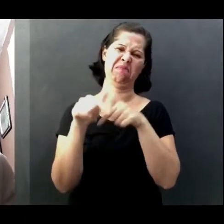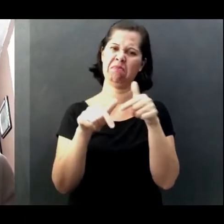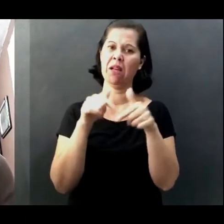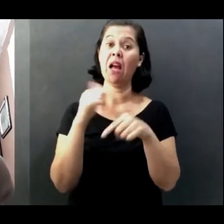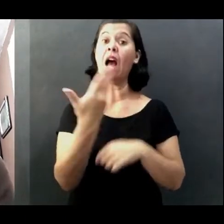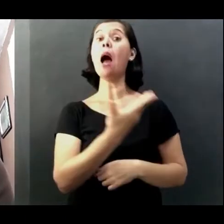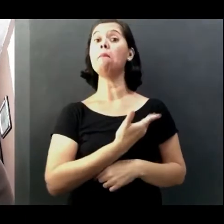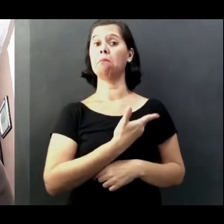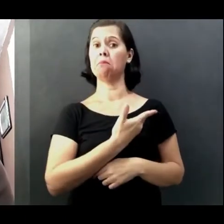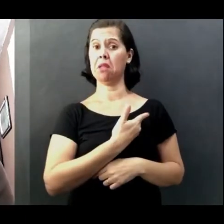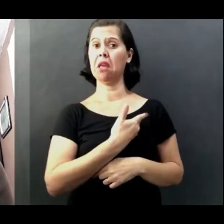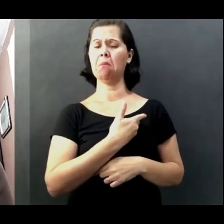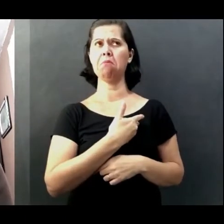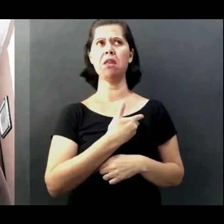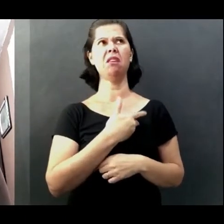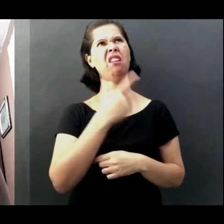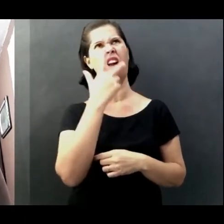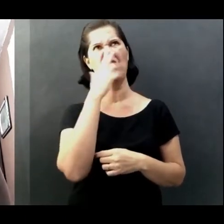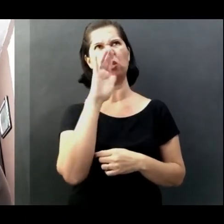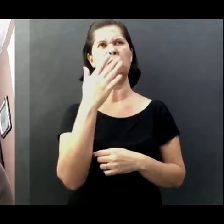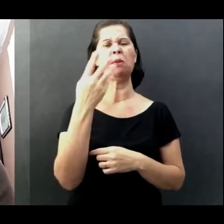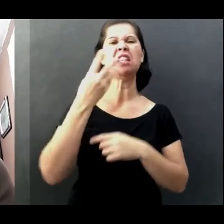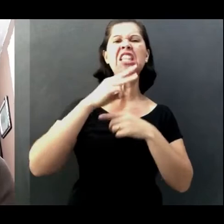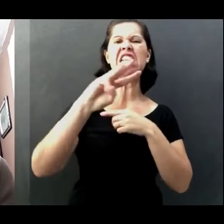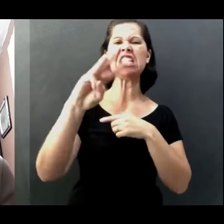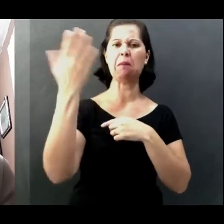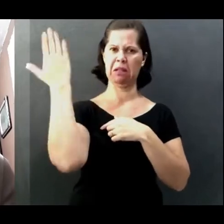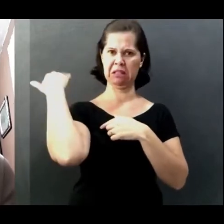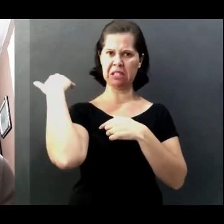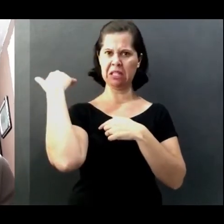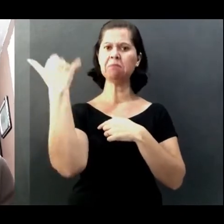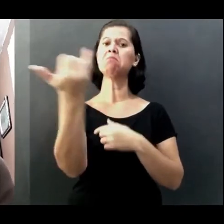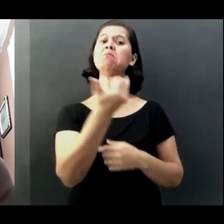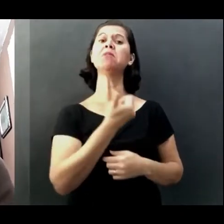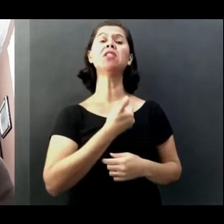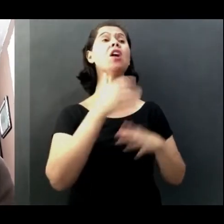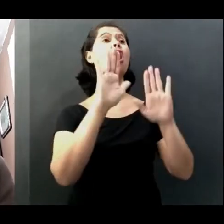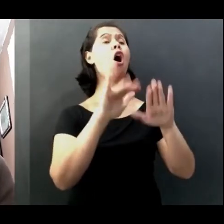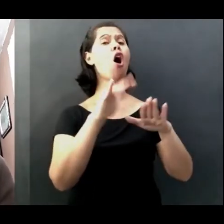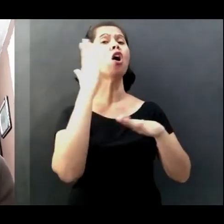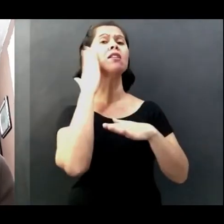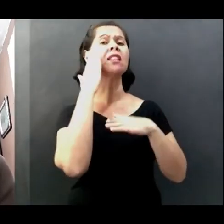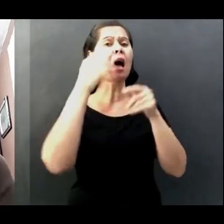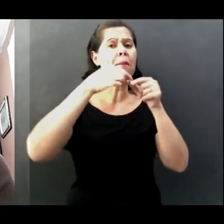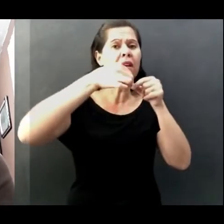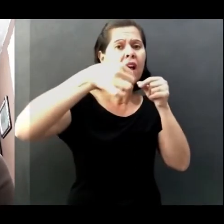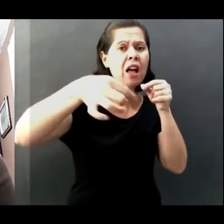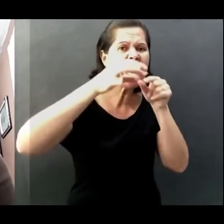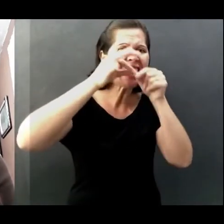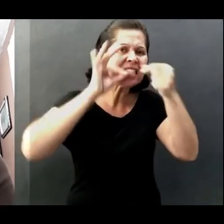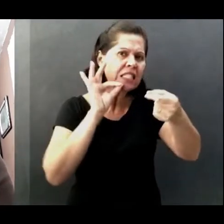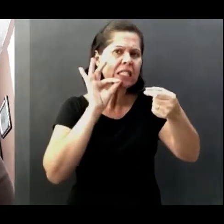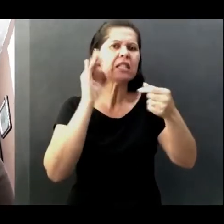weeks ago said, what has solved for me is the micropore tape. Those little tapes that we have for